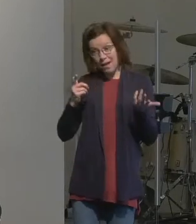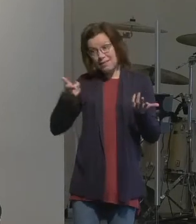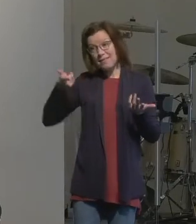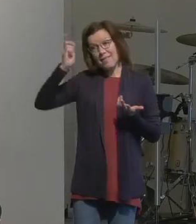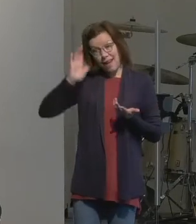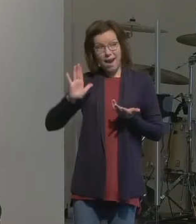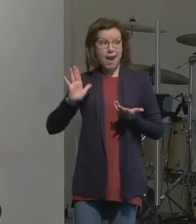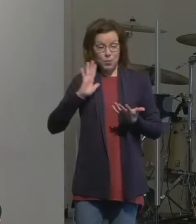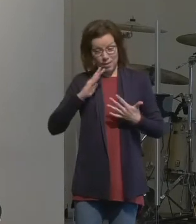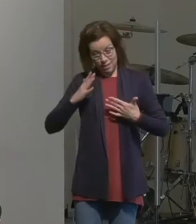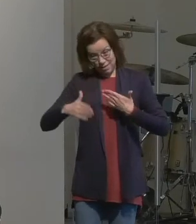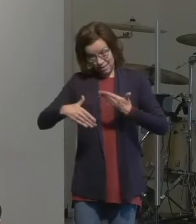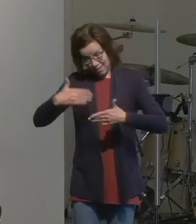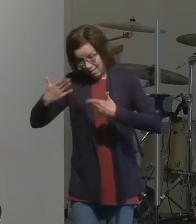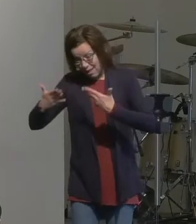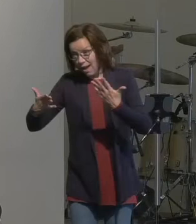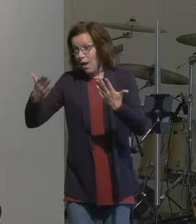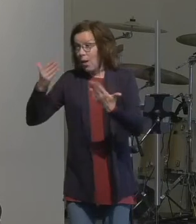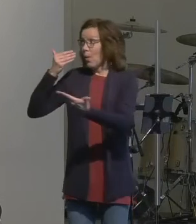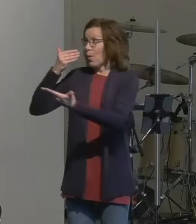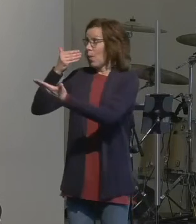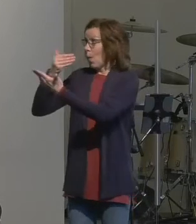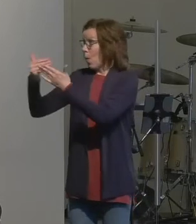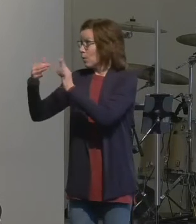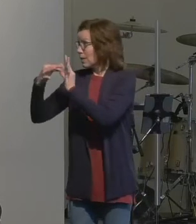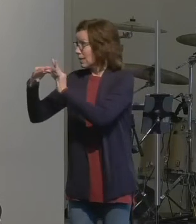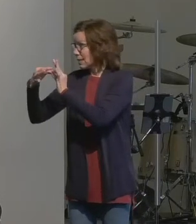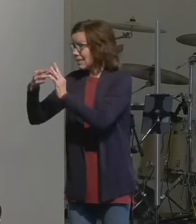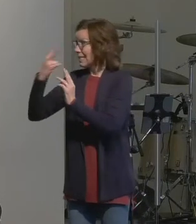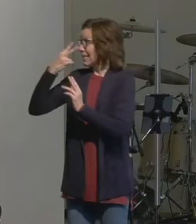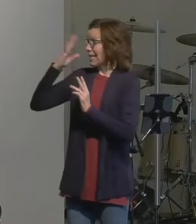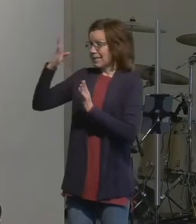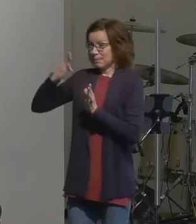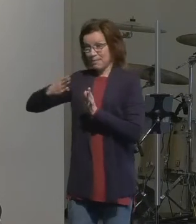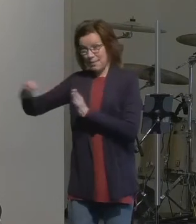that will cause you to realize his plan for you